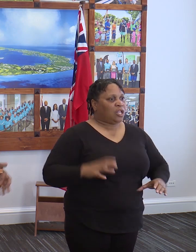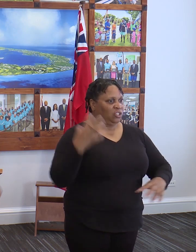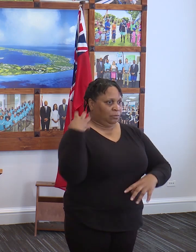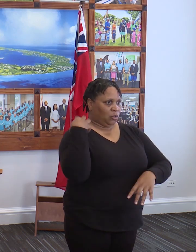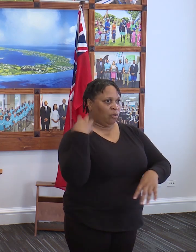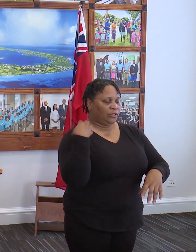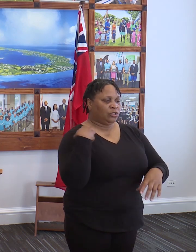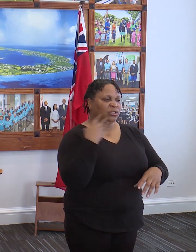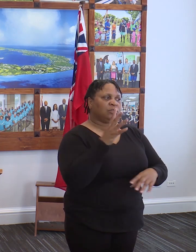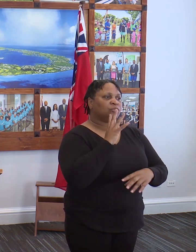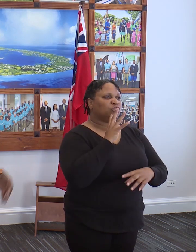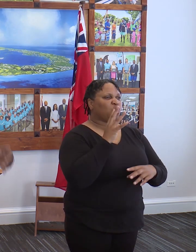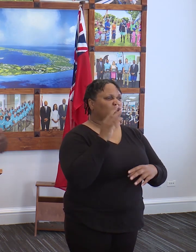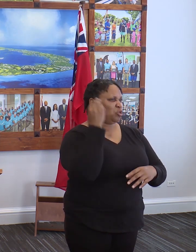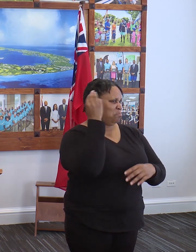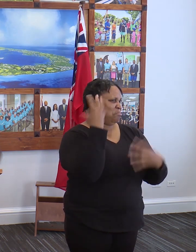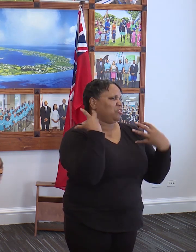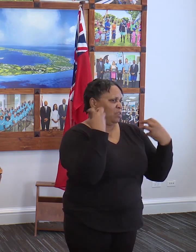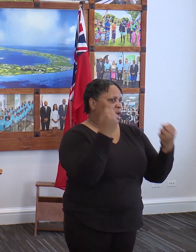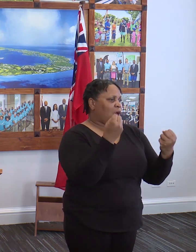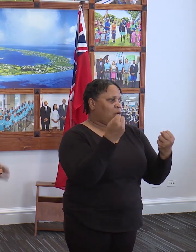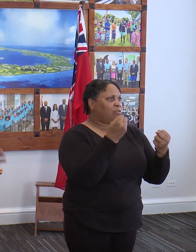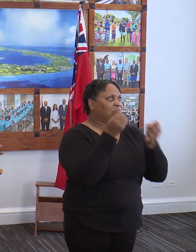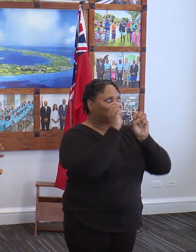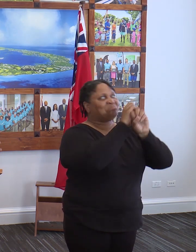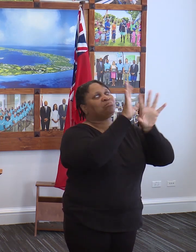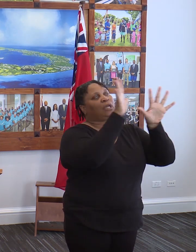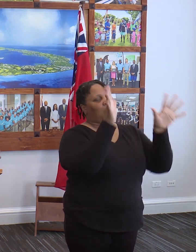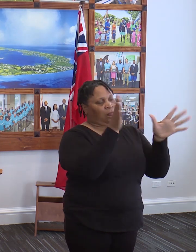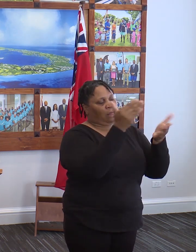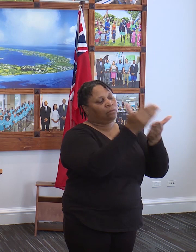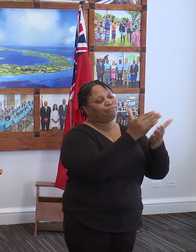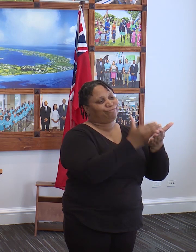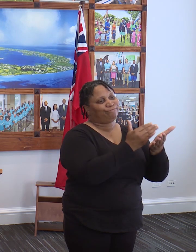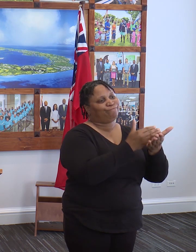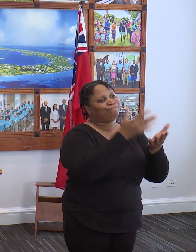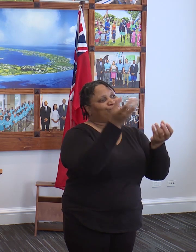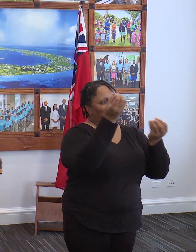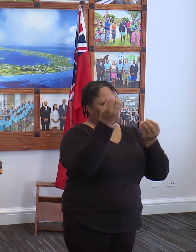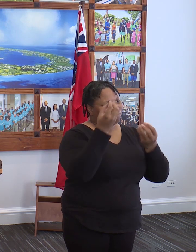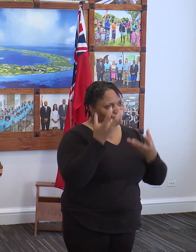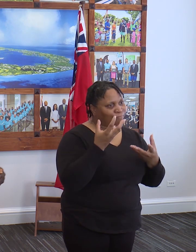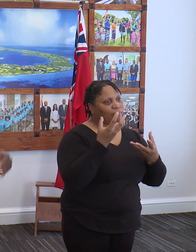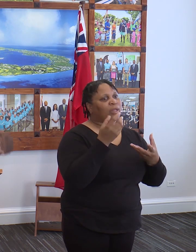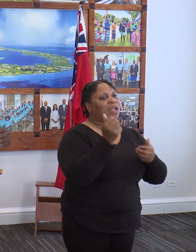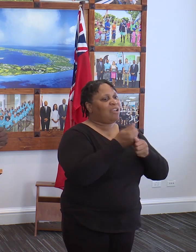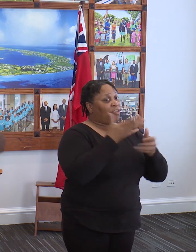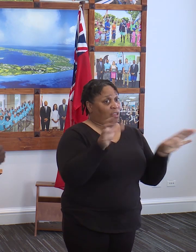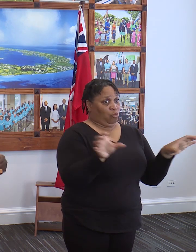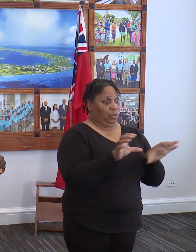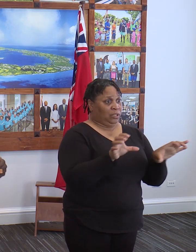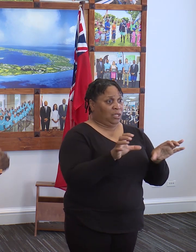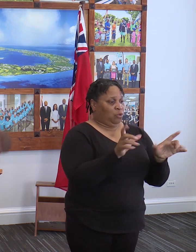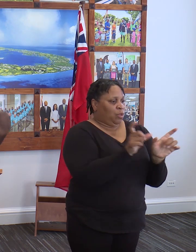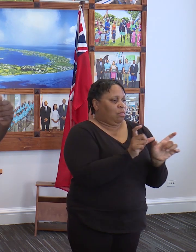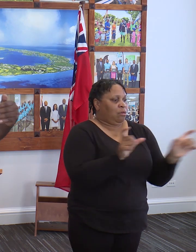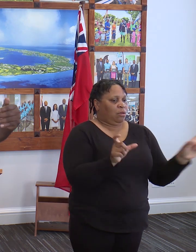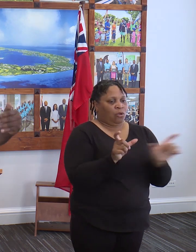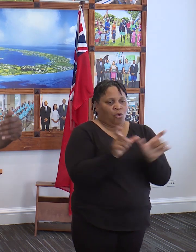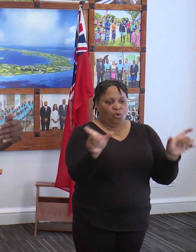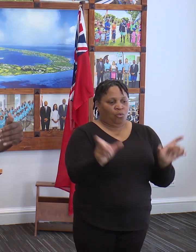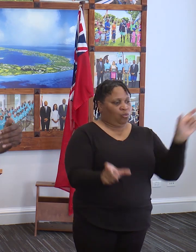We have spoken to the Ministry of Health. They have given us clear guidelines and they have shared with us that we believe everything that we have done with social distancing,